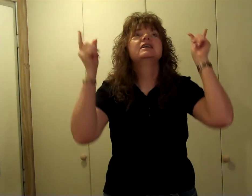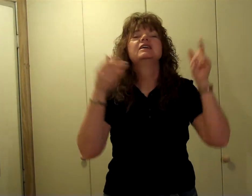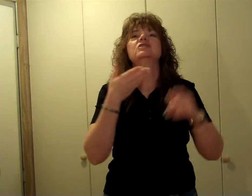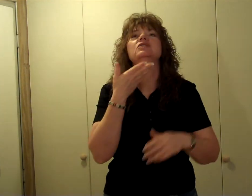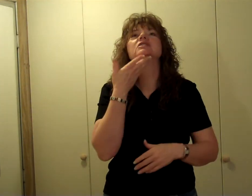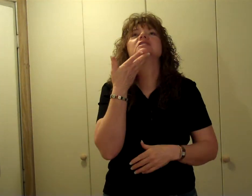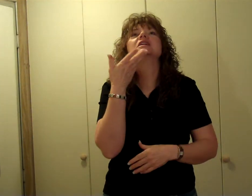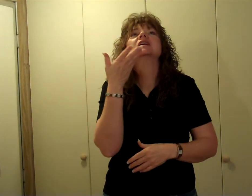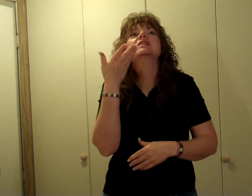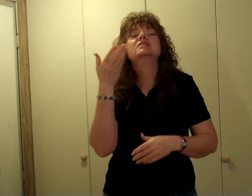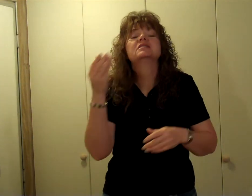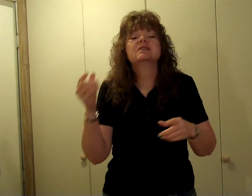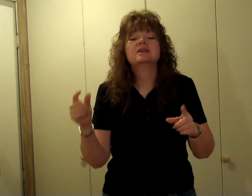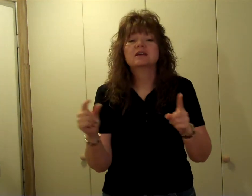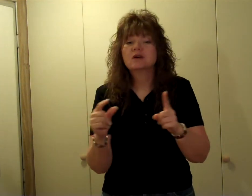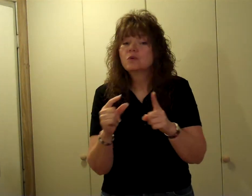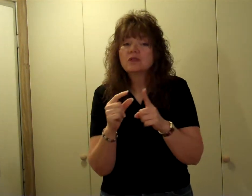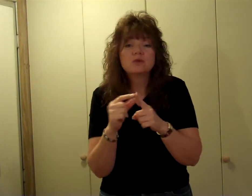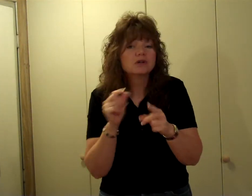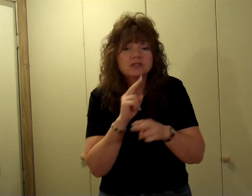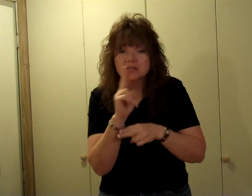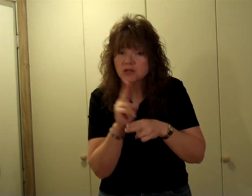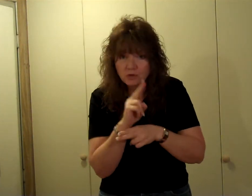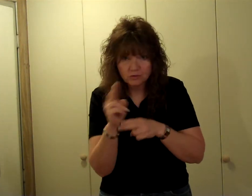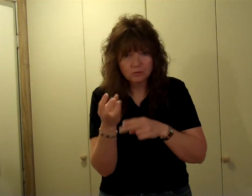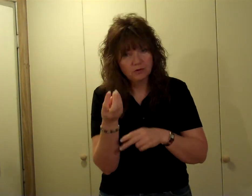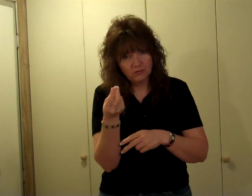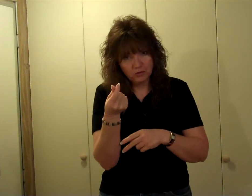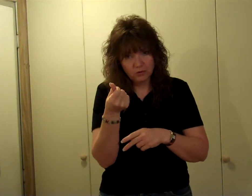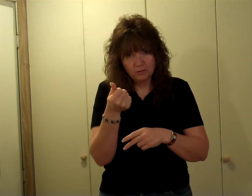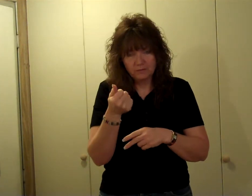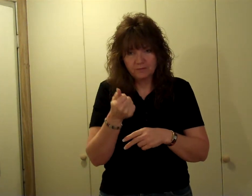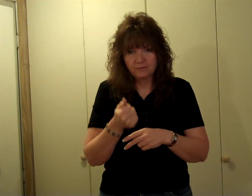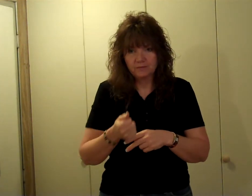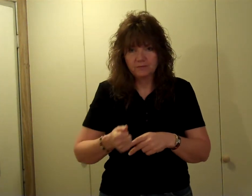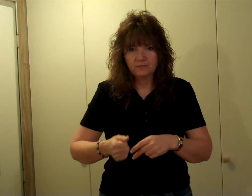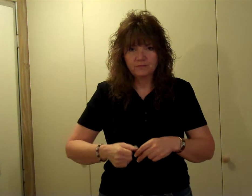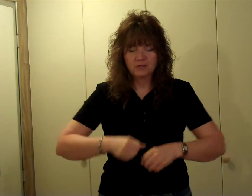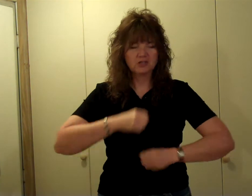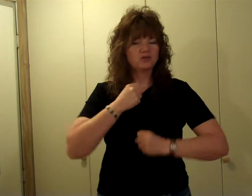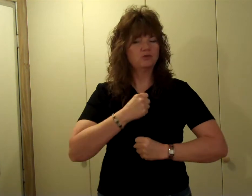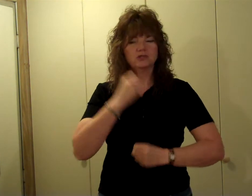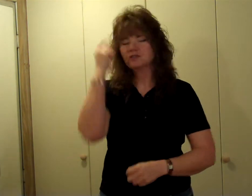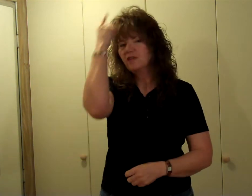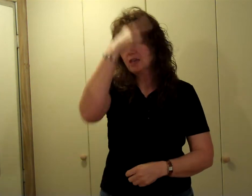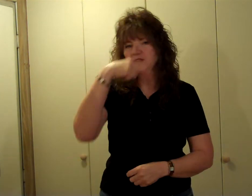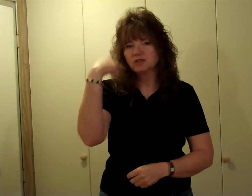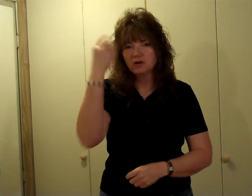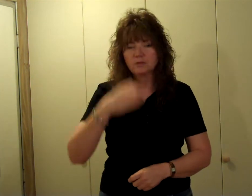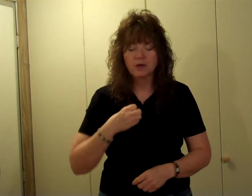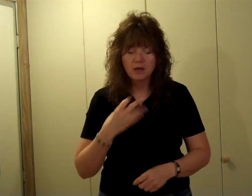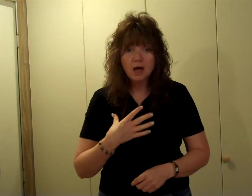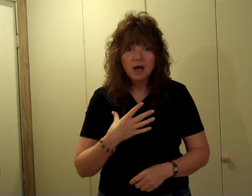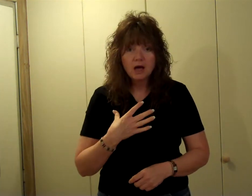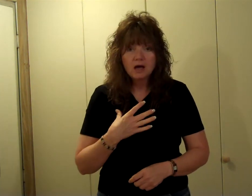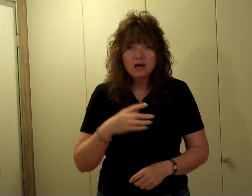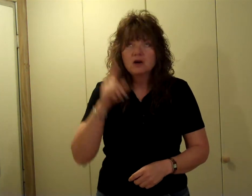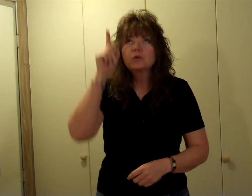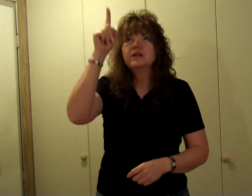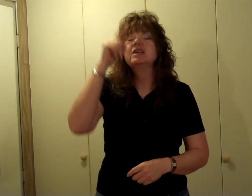he turned his head. The words he used were few. The soldier's face turned pale, when